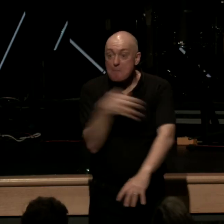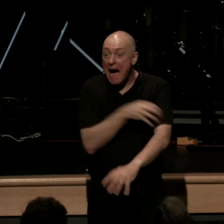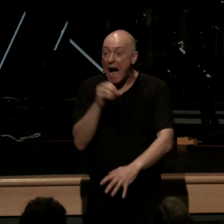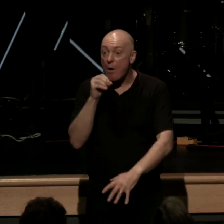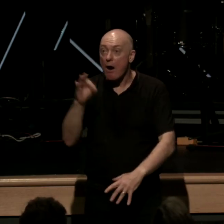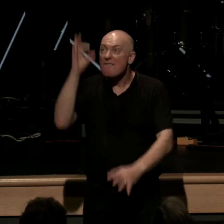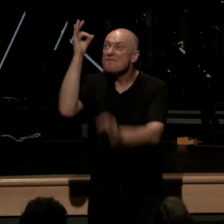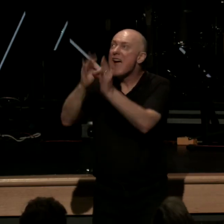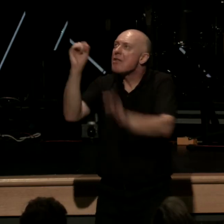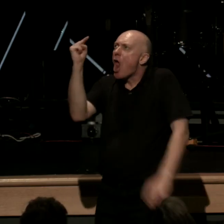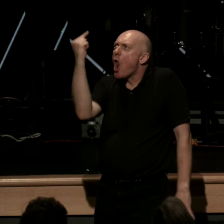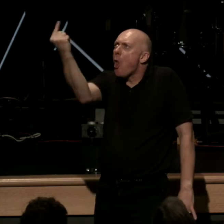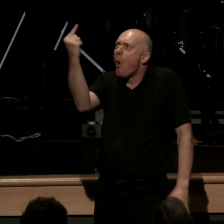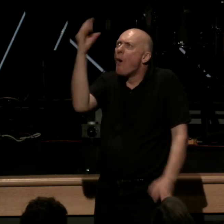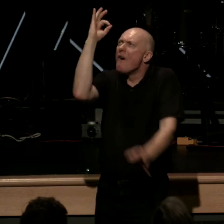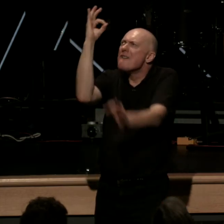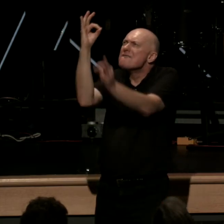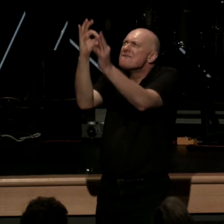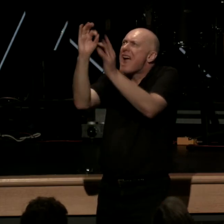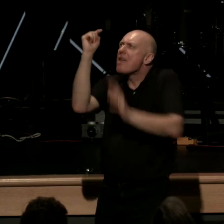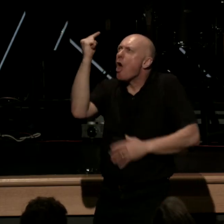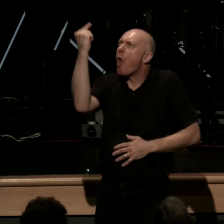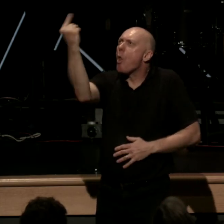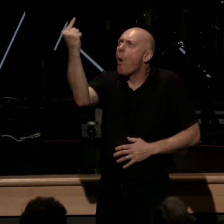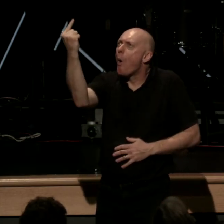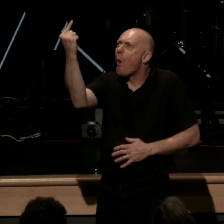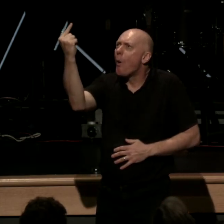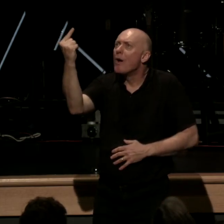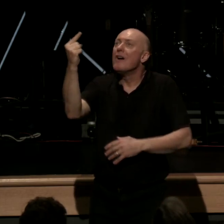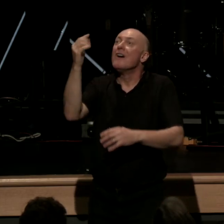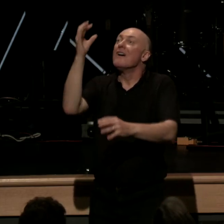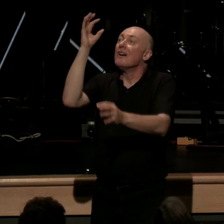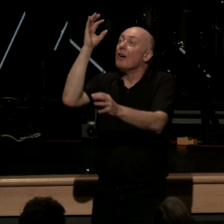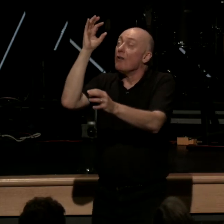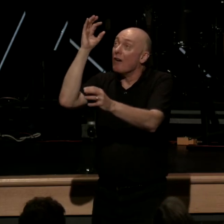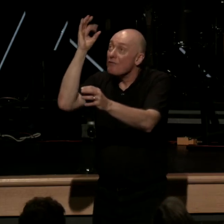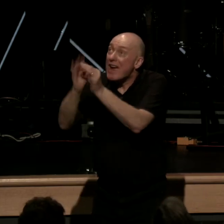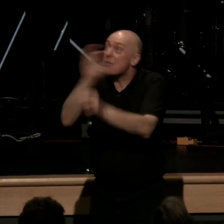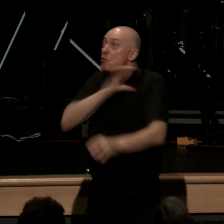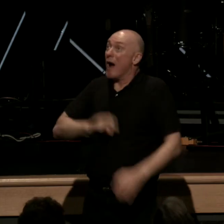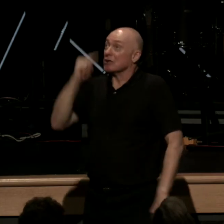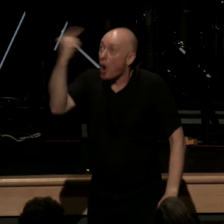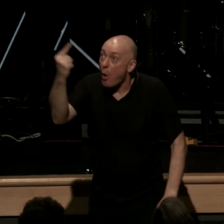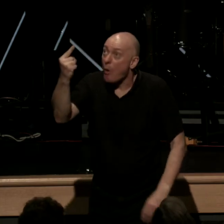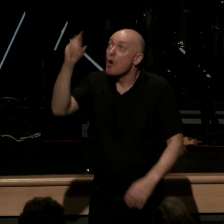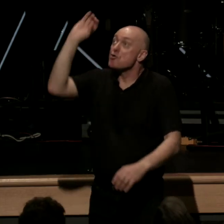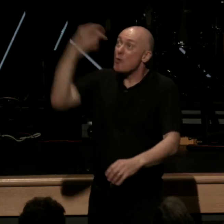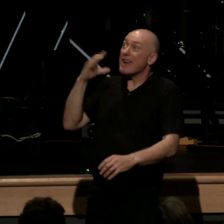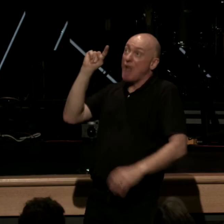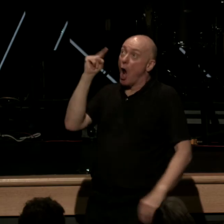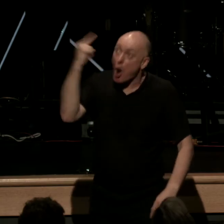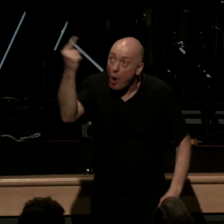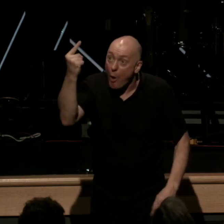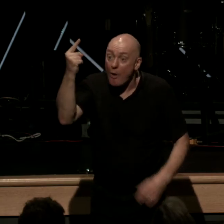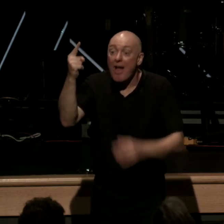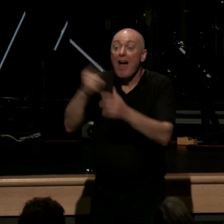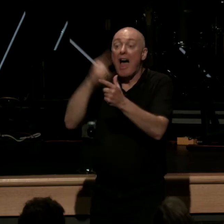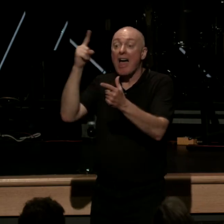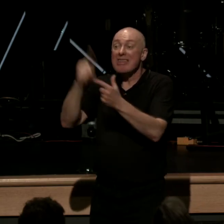fide solo fide placed upon solo Christo solo fide then receives solo gratia and solo fide then guarantees